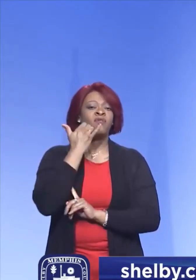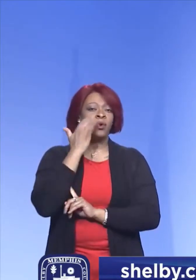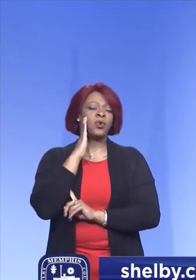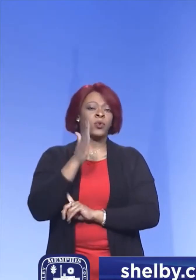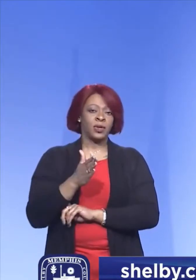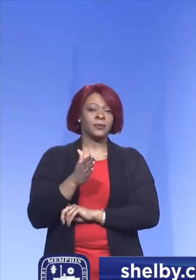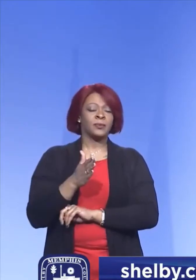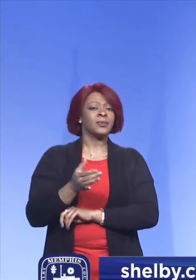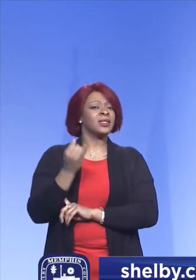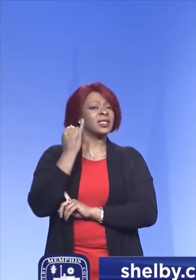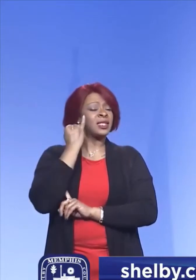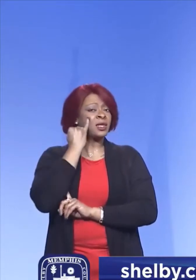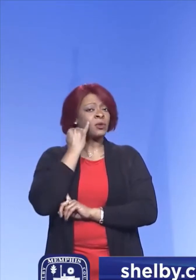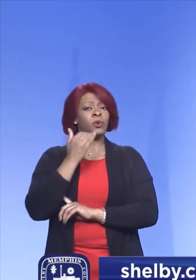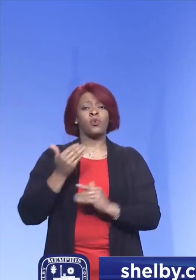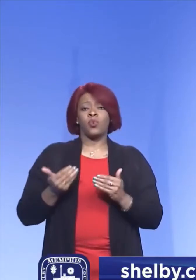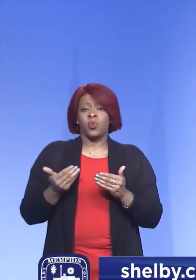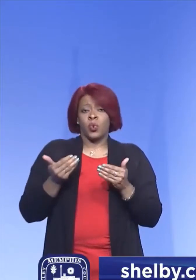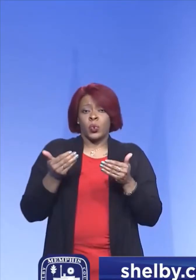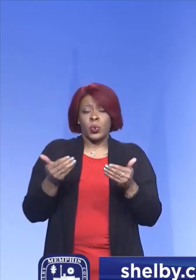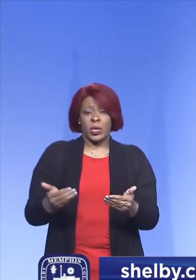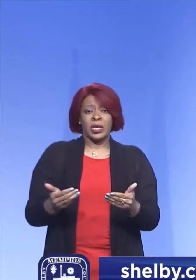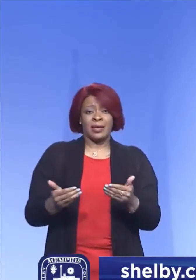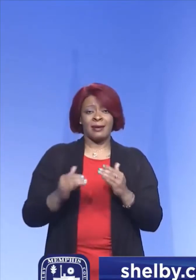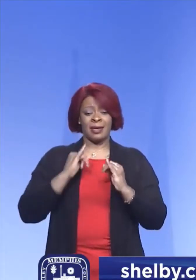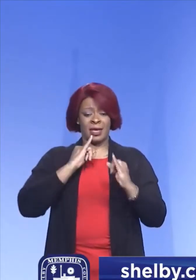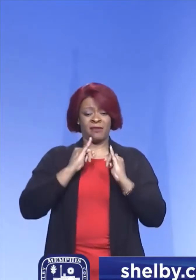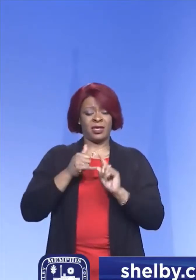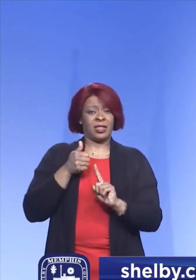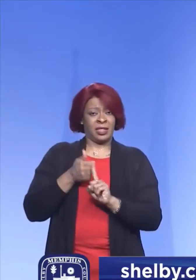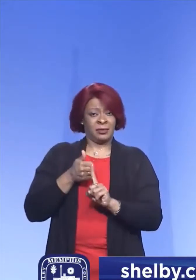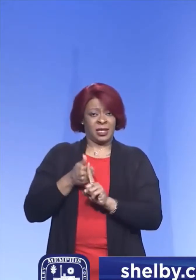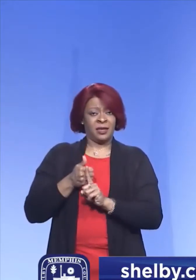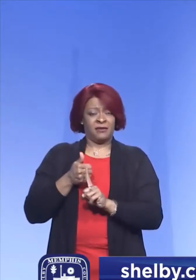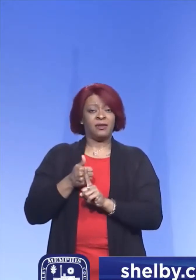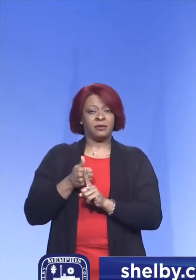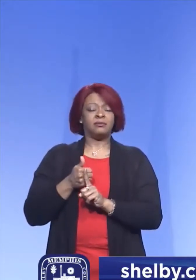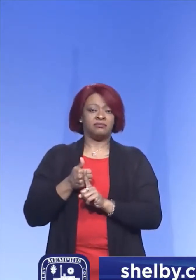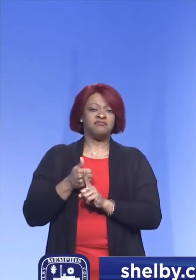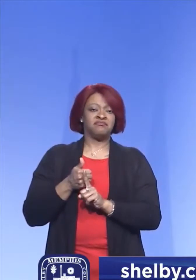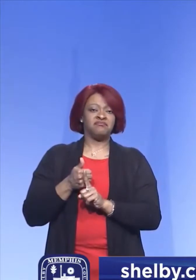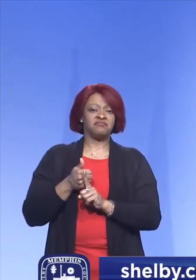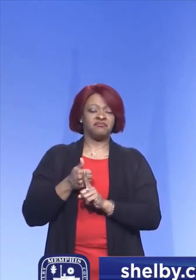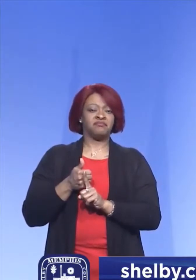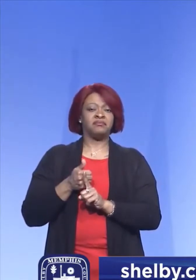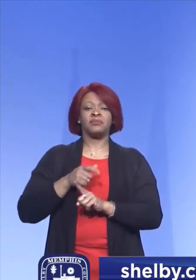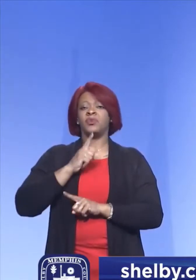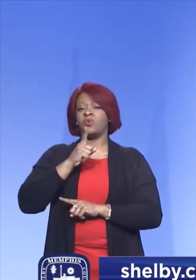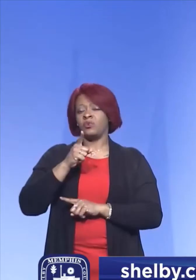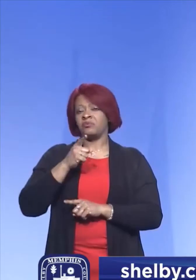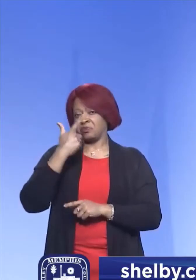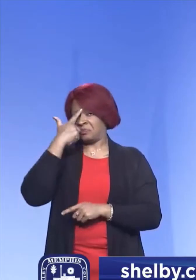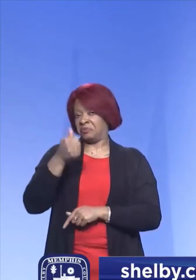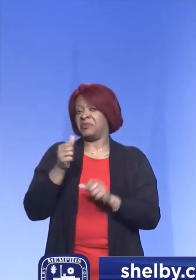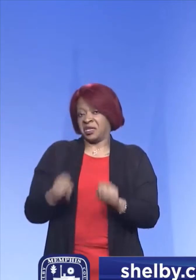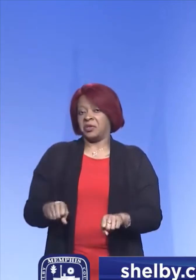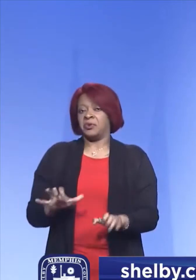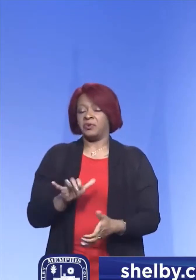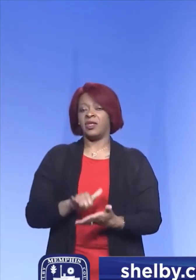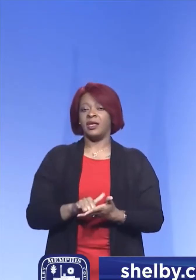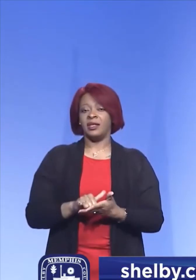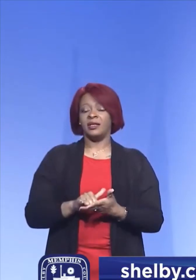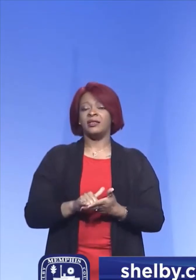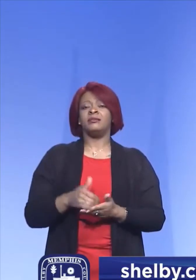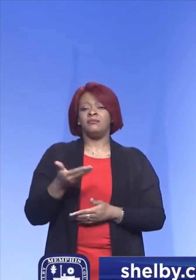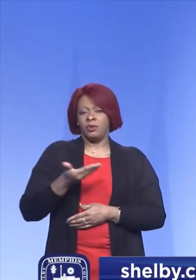But if they would rather go ahead and do the interview themselves, then they're absolutely free to do that and invited